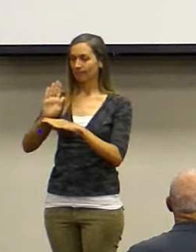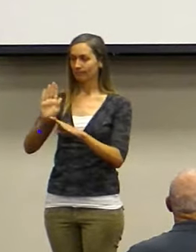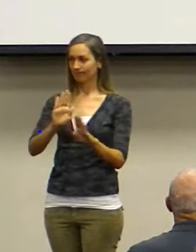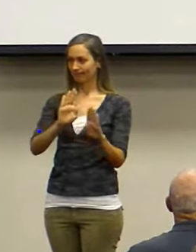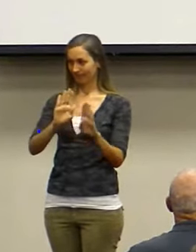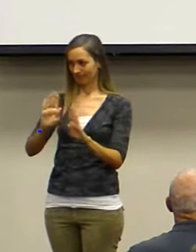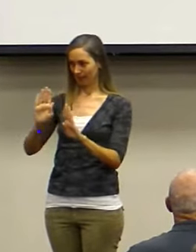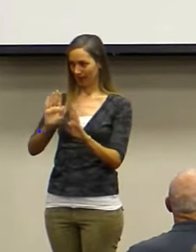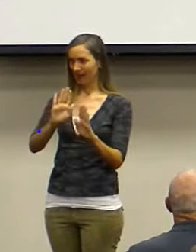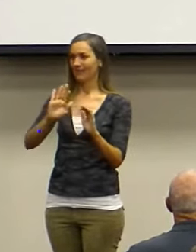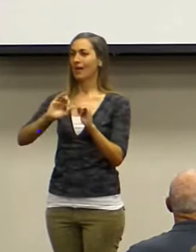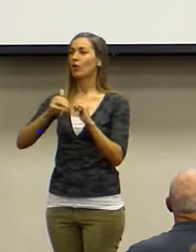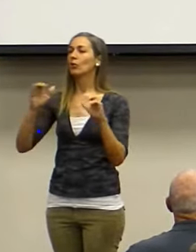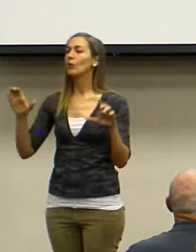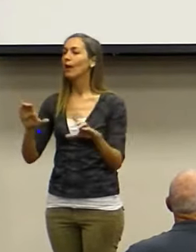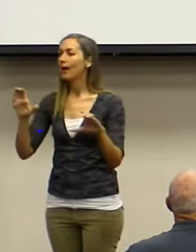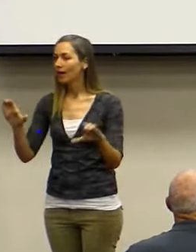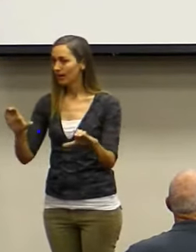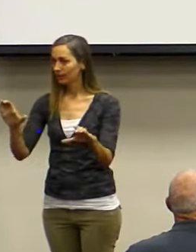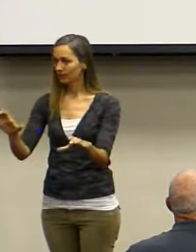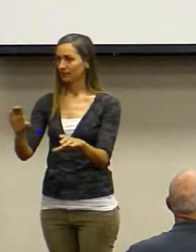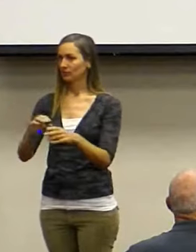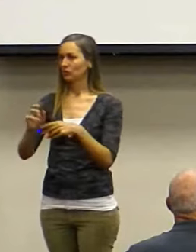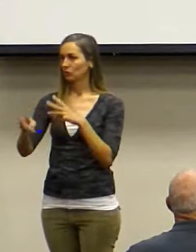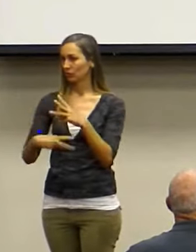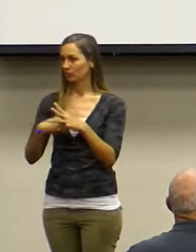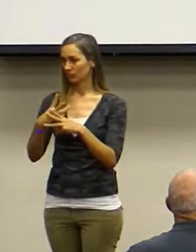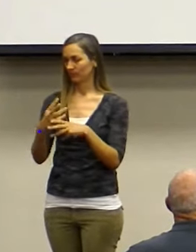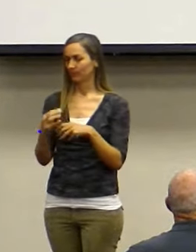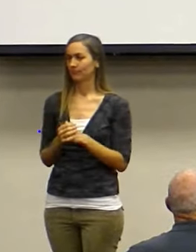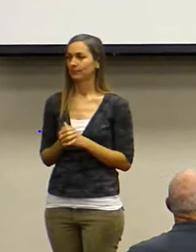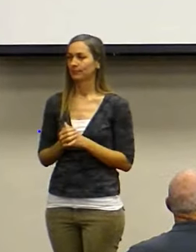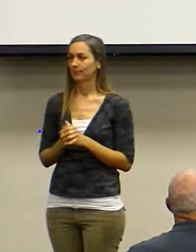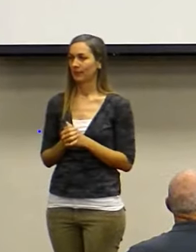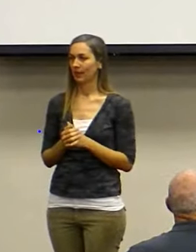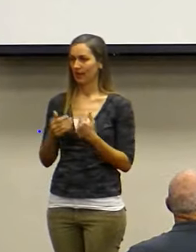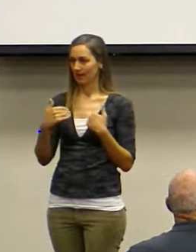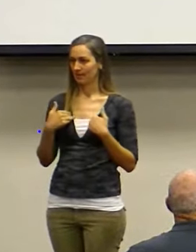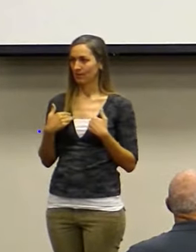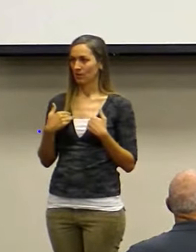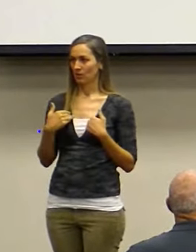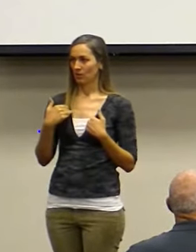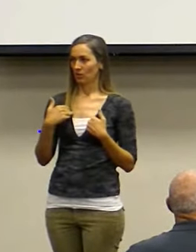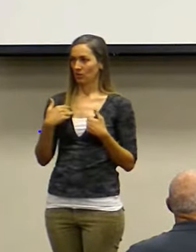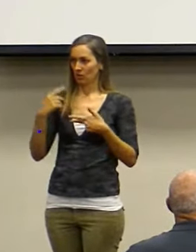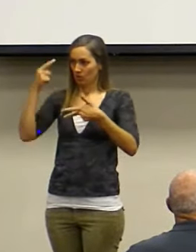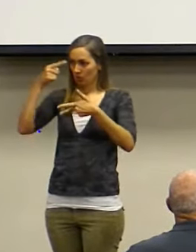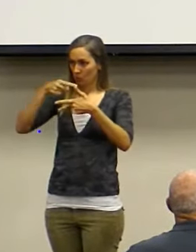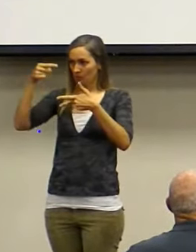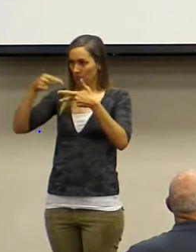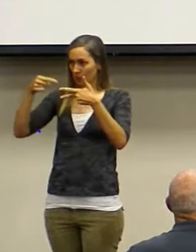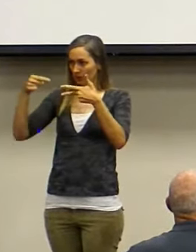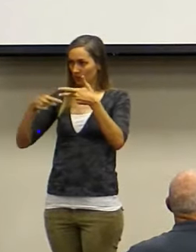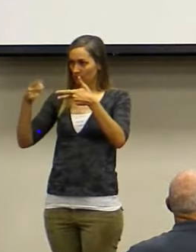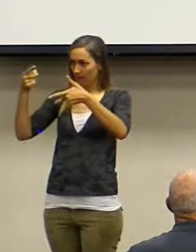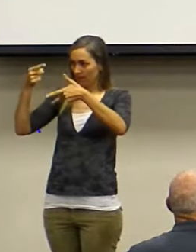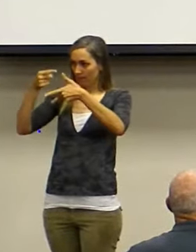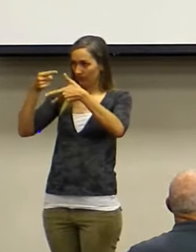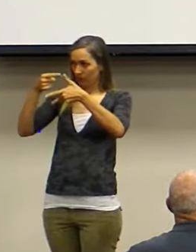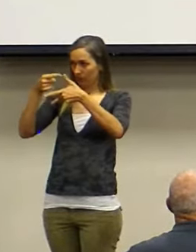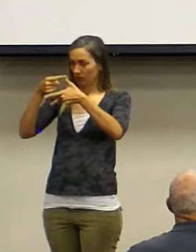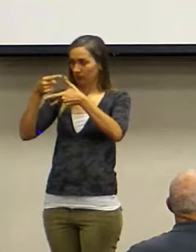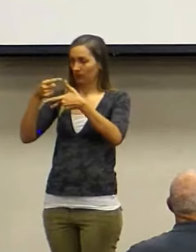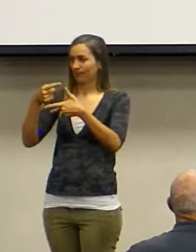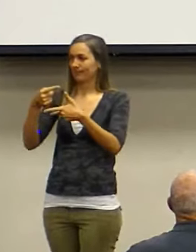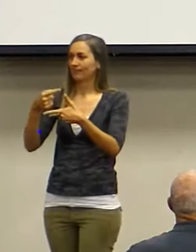And we're going to get to that with three different points. Point number one, because I have faithfulness in